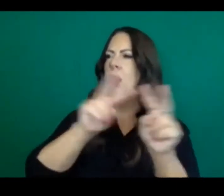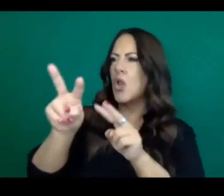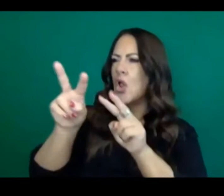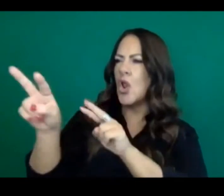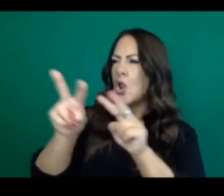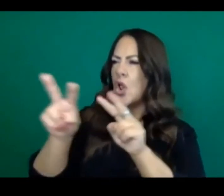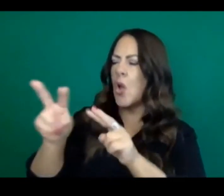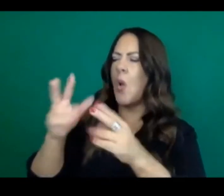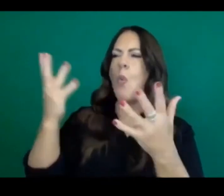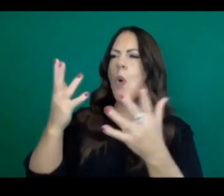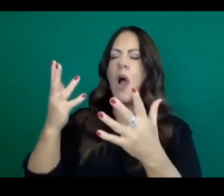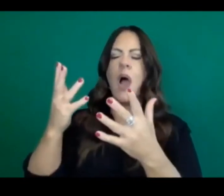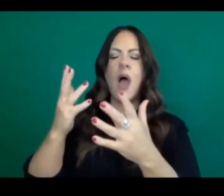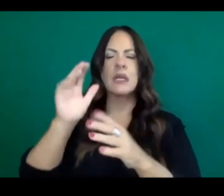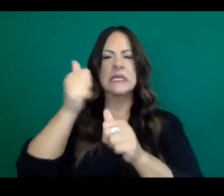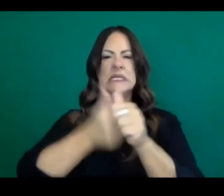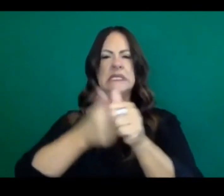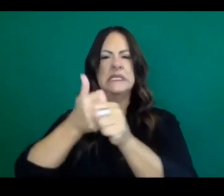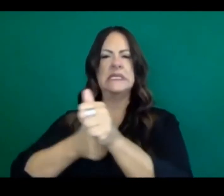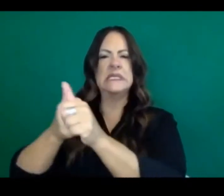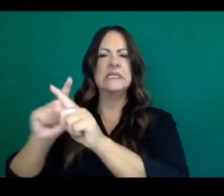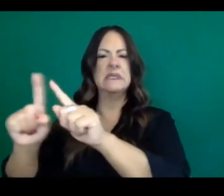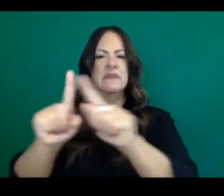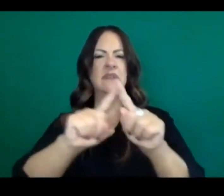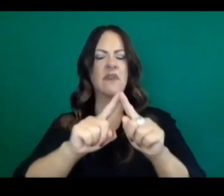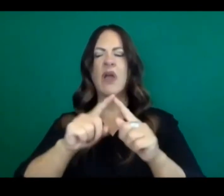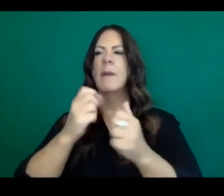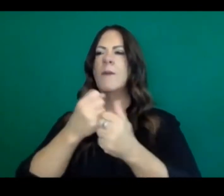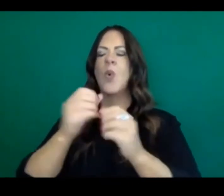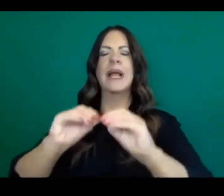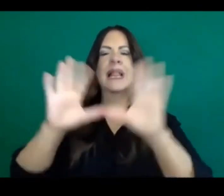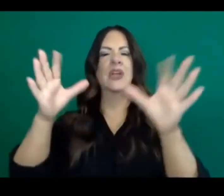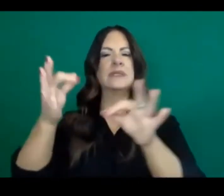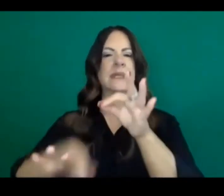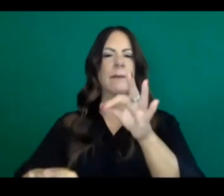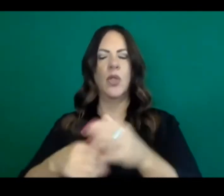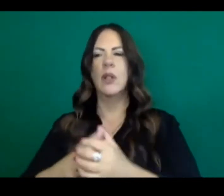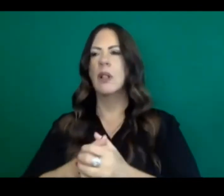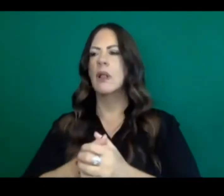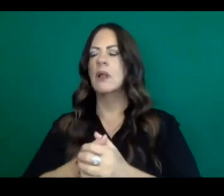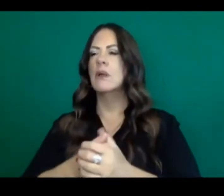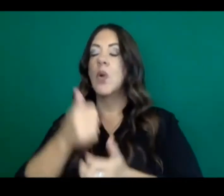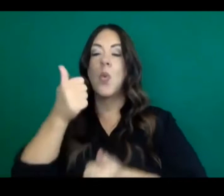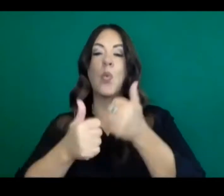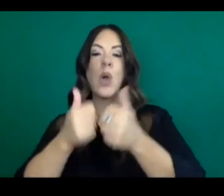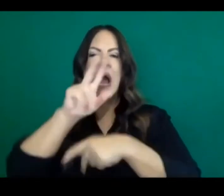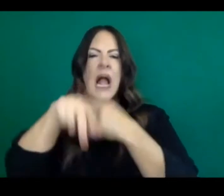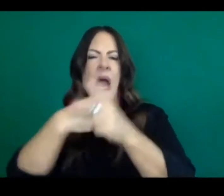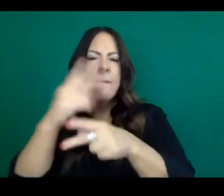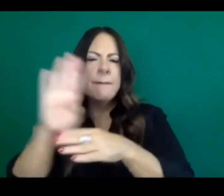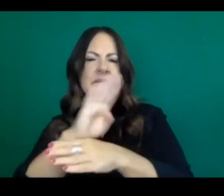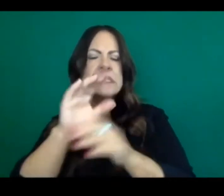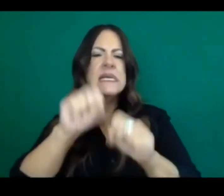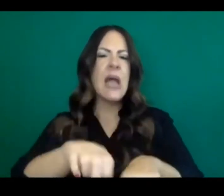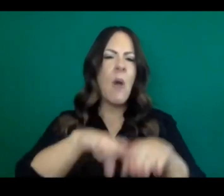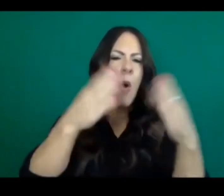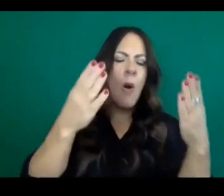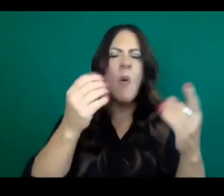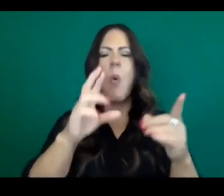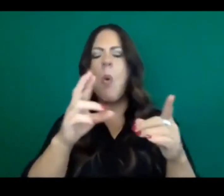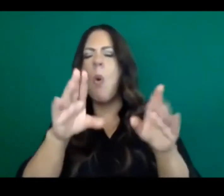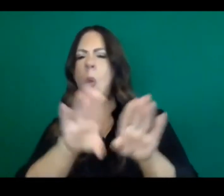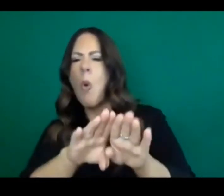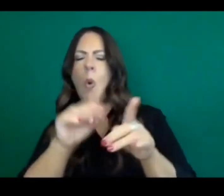COVID and meeting different data thresholds, and where those business sectors in our communities can expect to